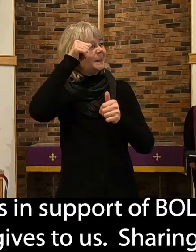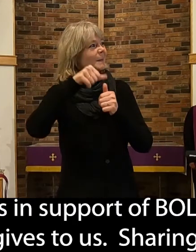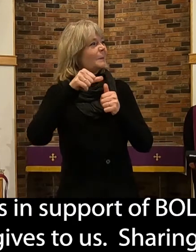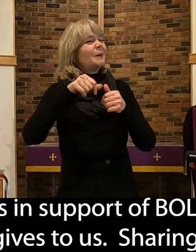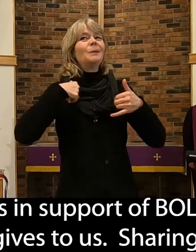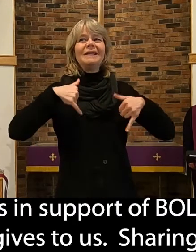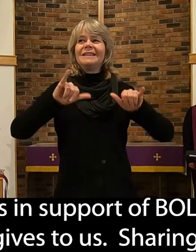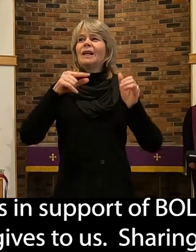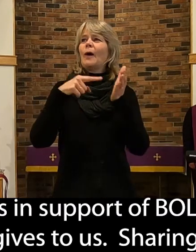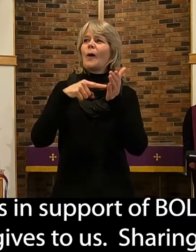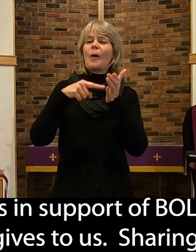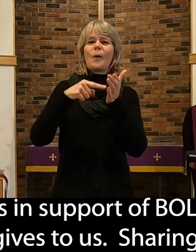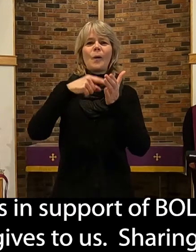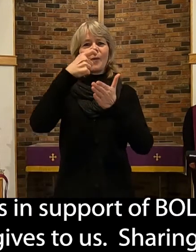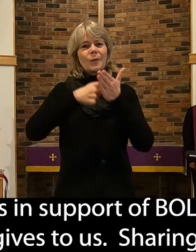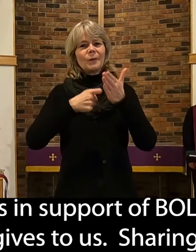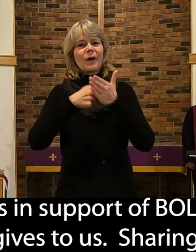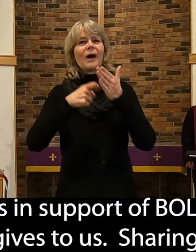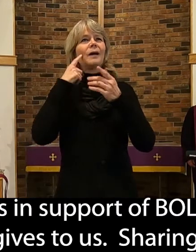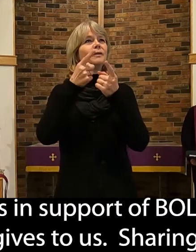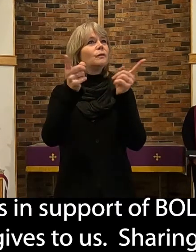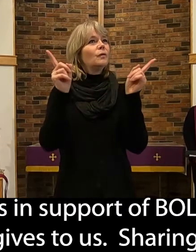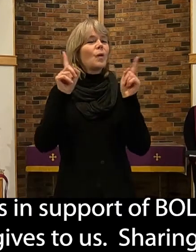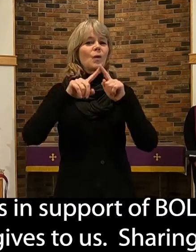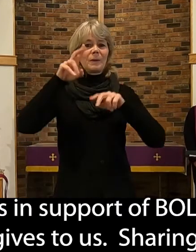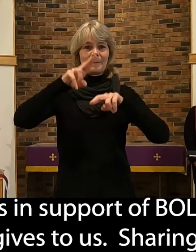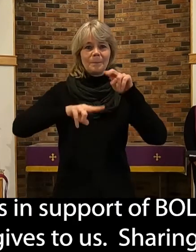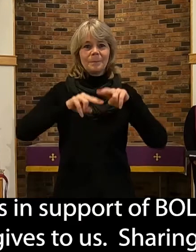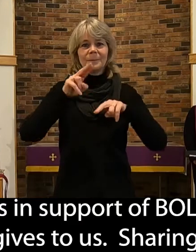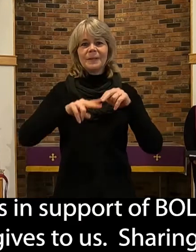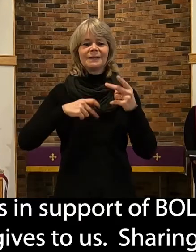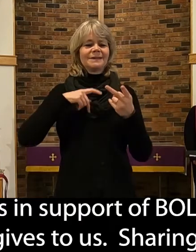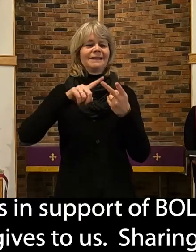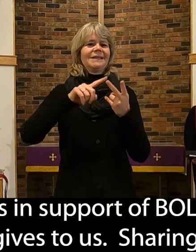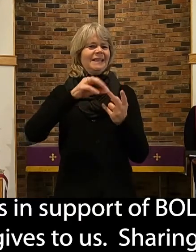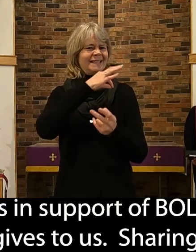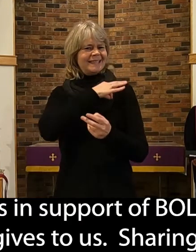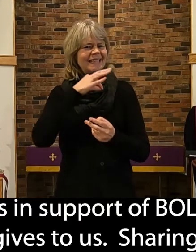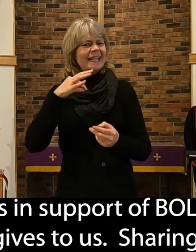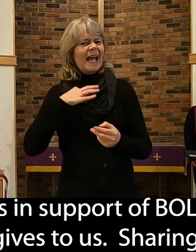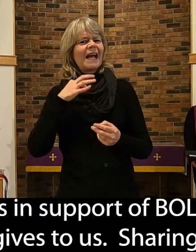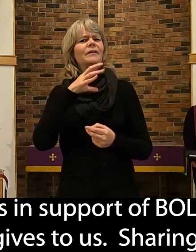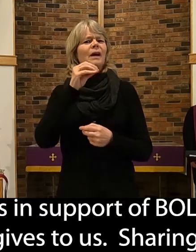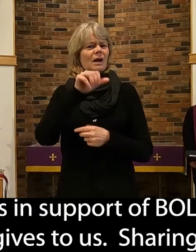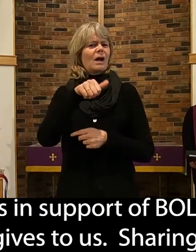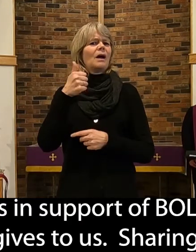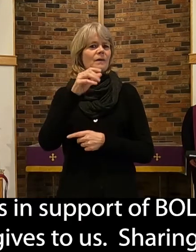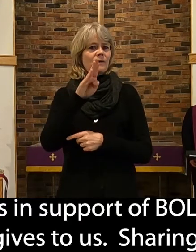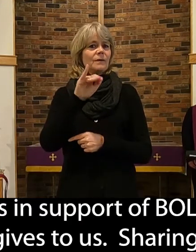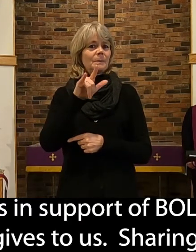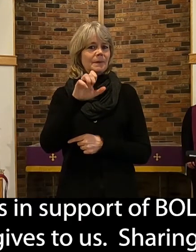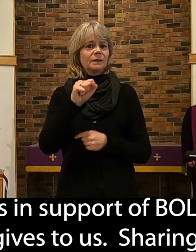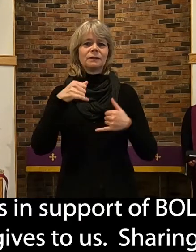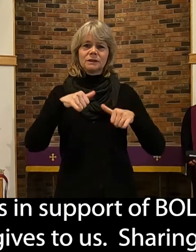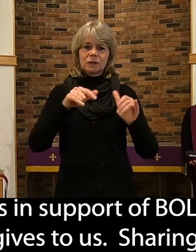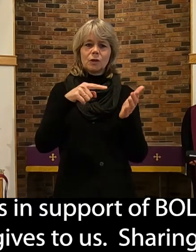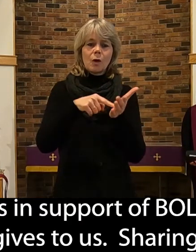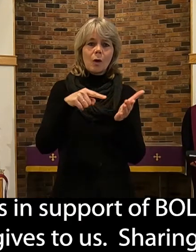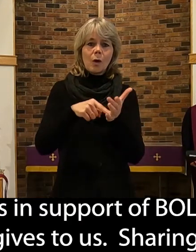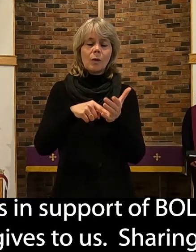a cost for our staff and different things that we have to take care of paying. And so if you send a check regularly to,